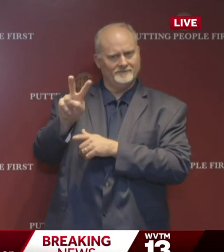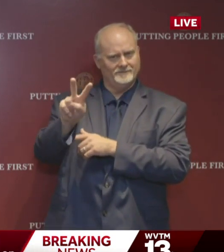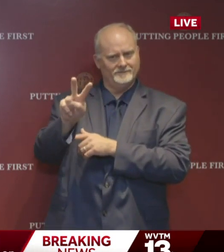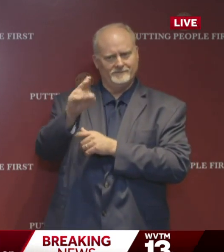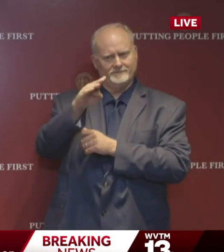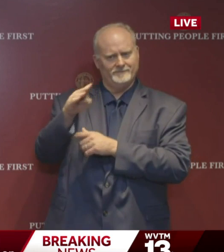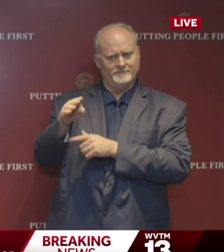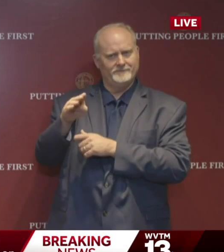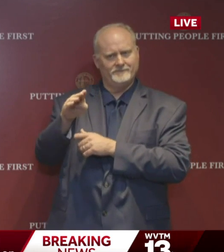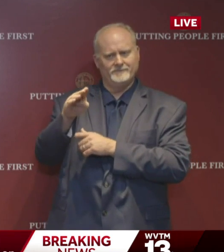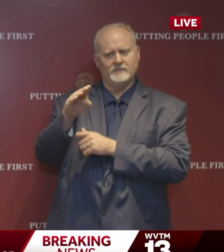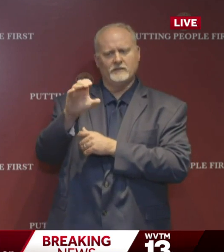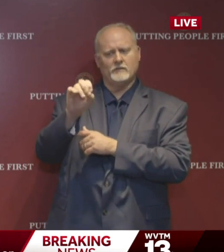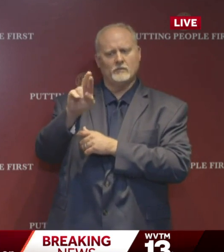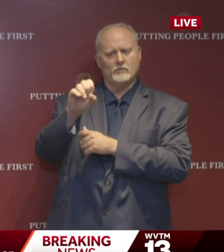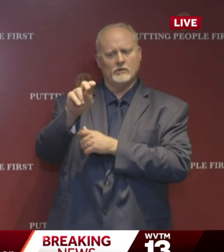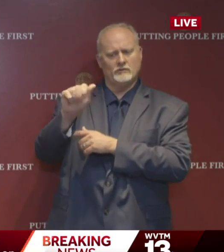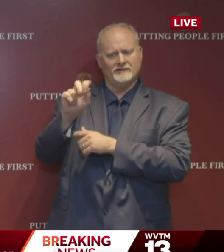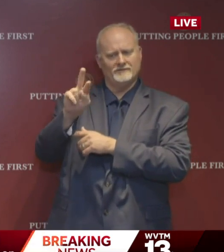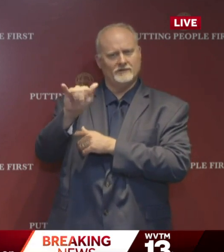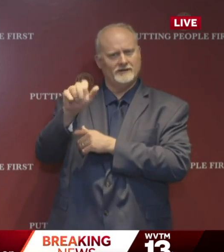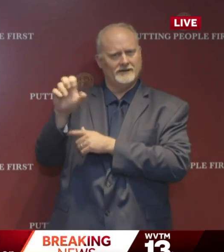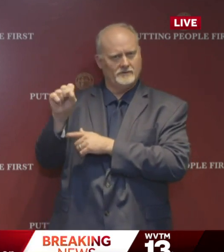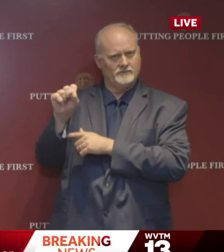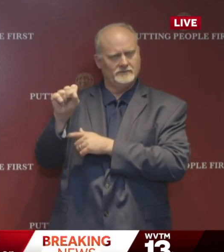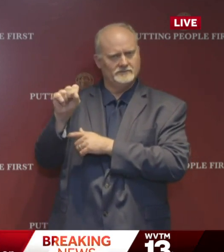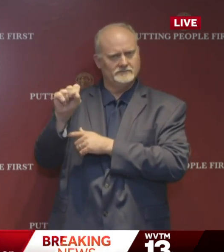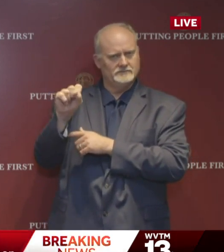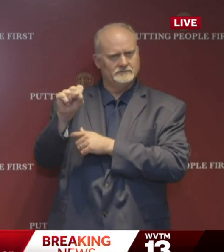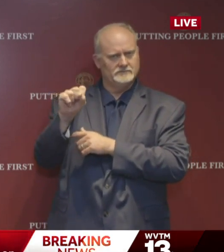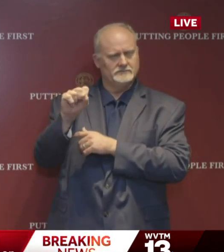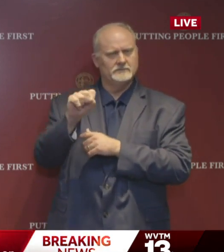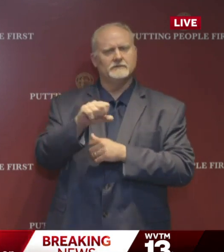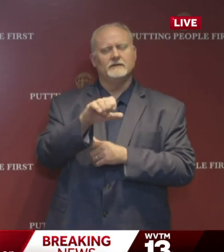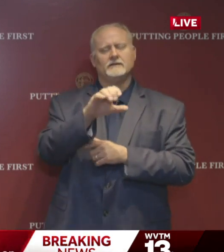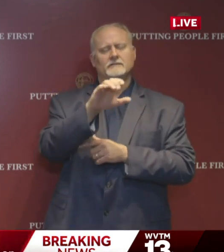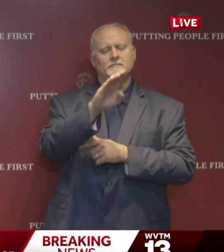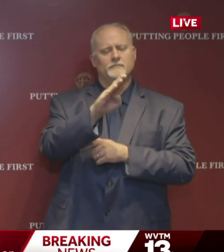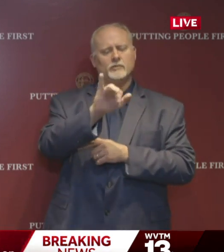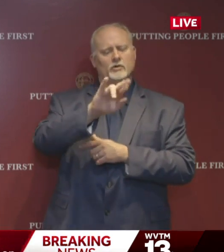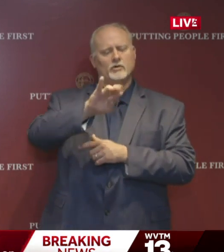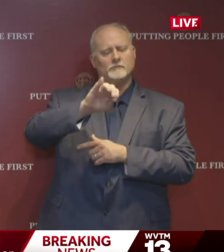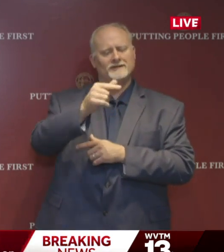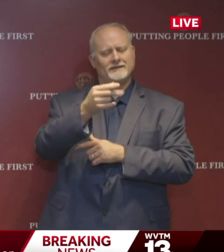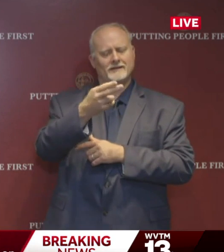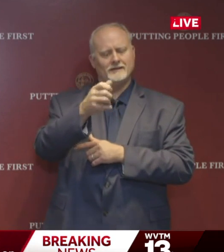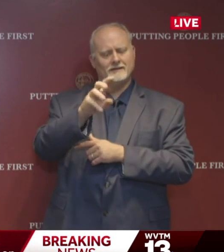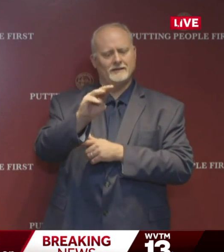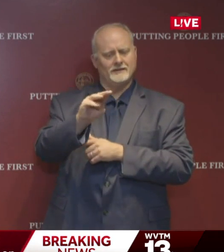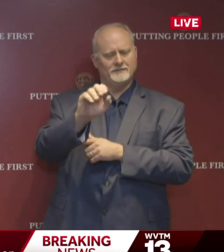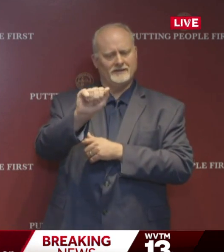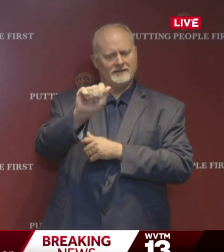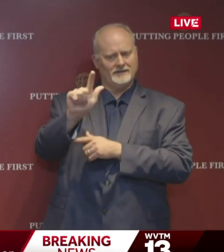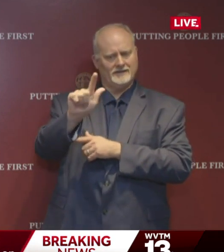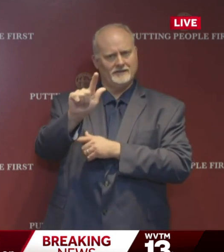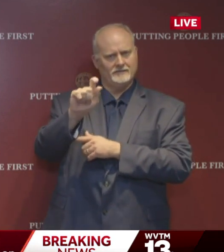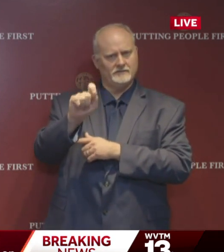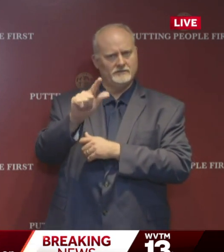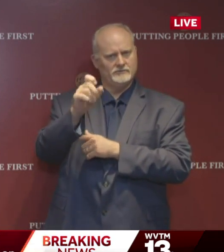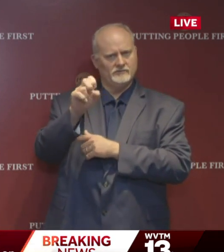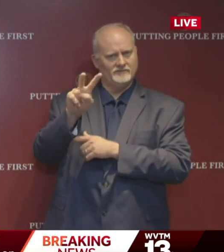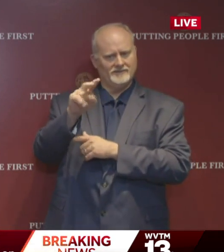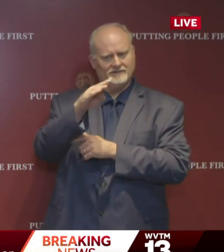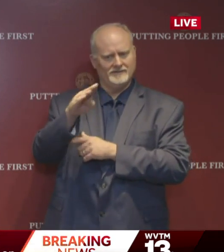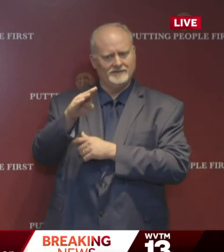BirminghamAL.gov slash coronavirus. Shelter-in-place ordinance will be effective today through